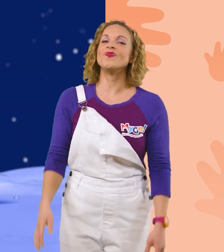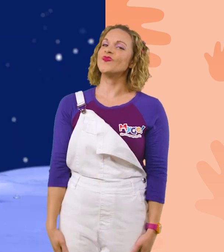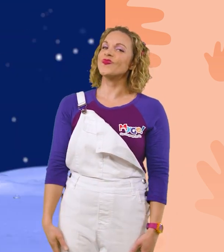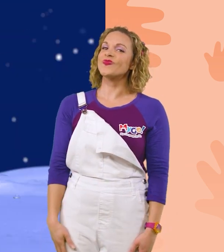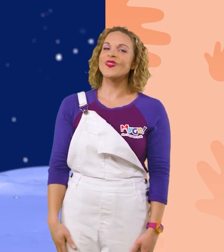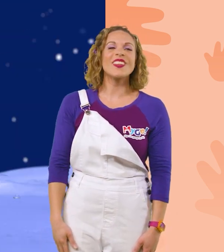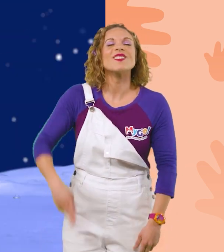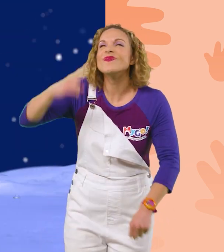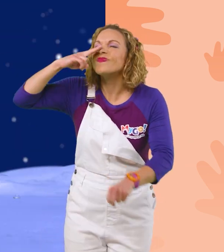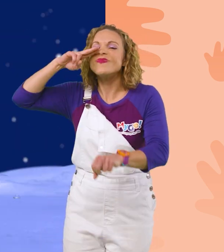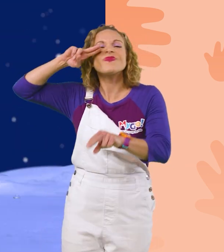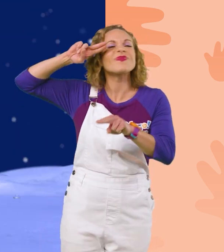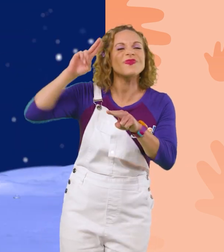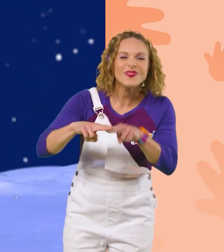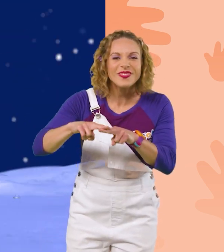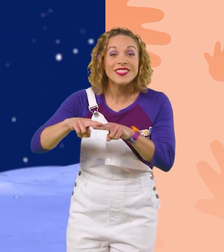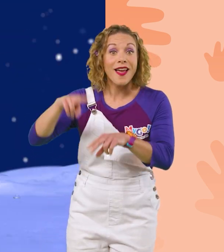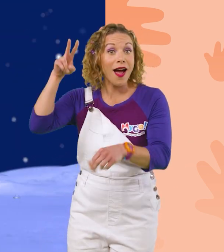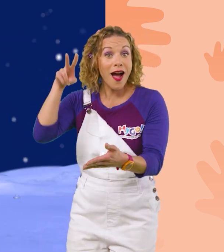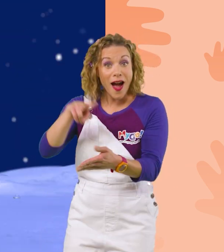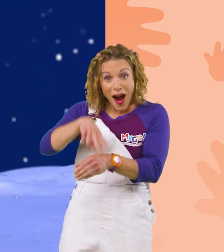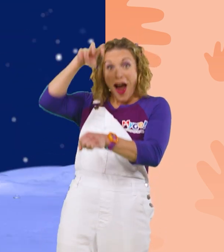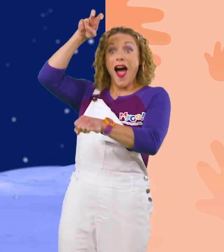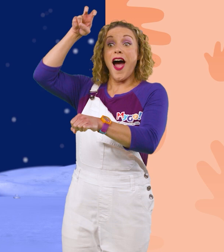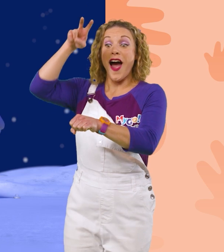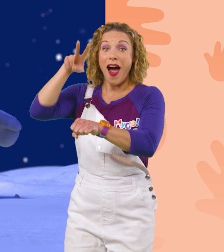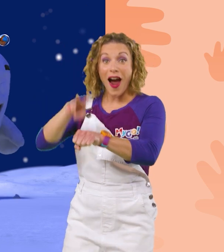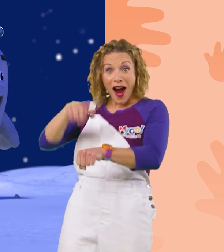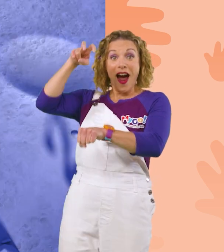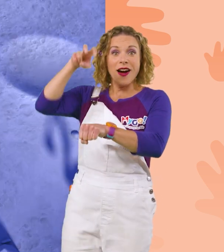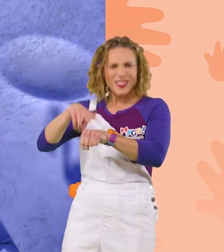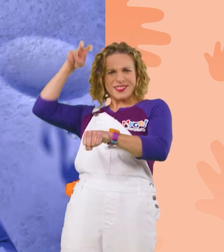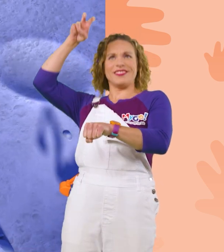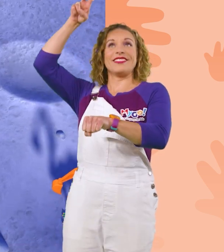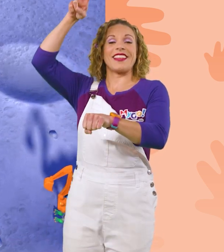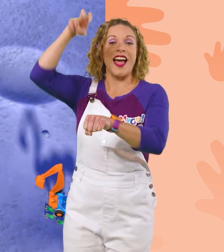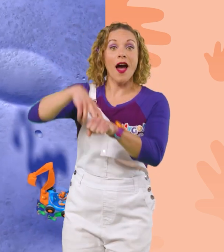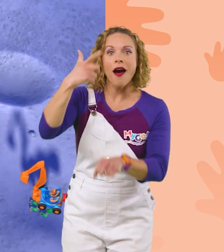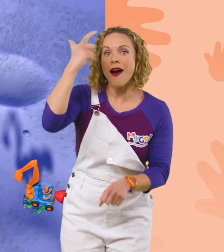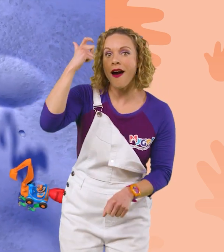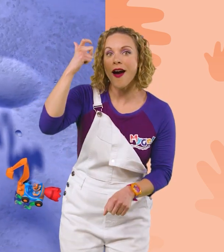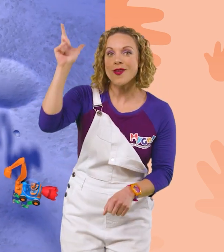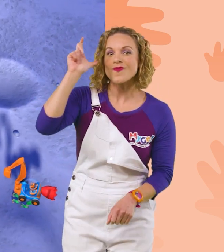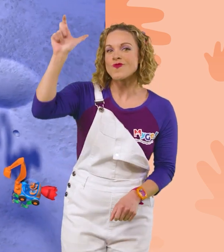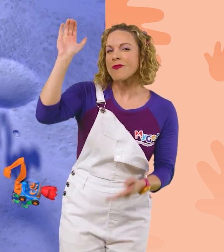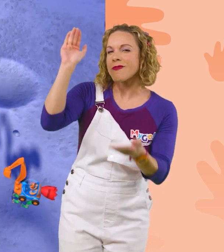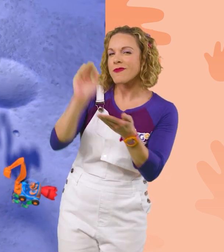It's so fun! And the bounces are really big! Because there's less gravity on the moon